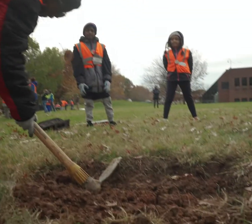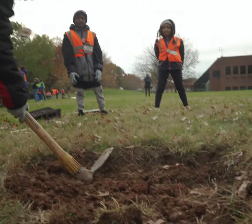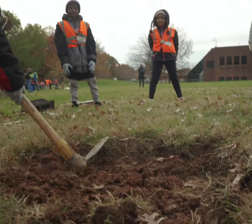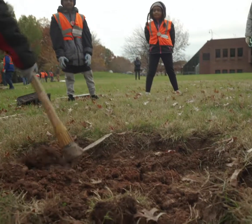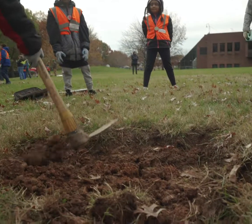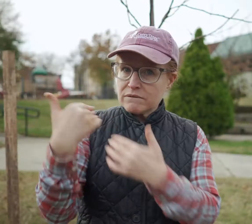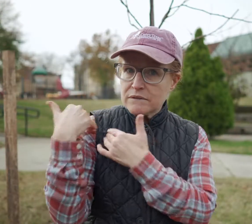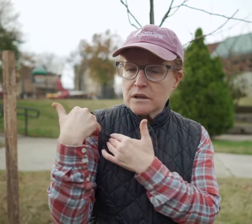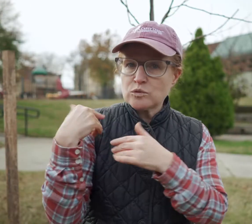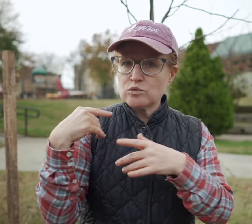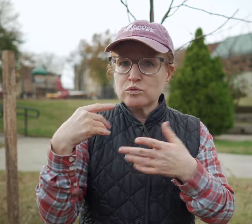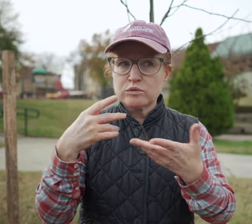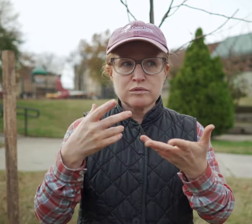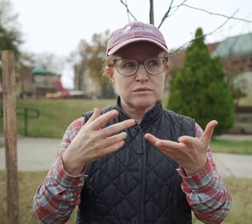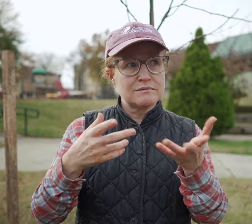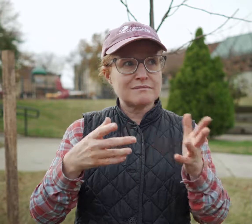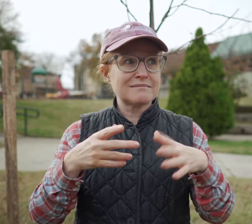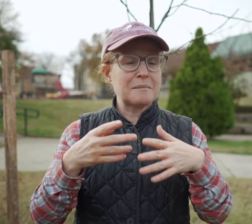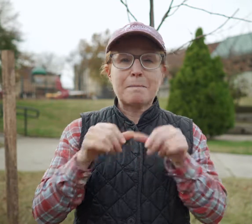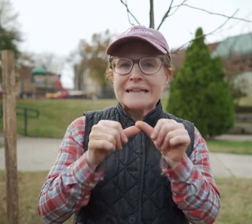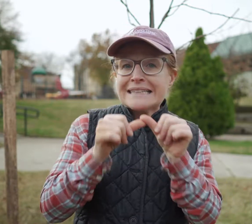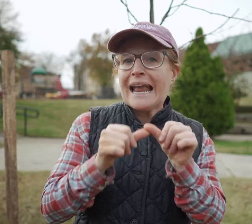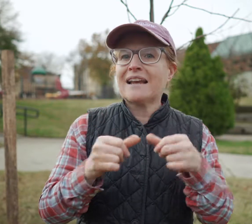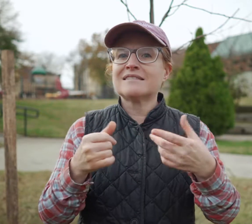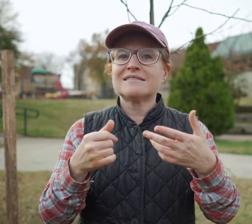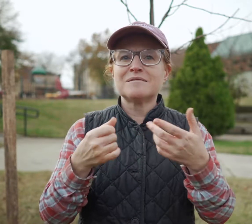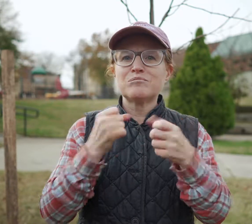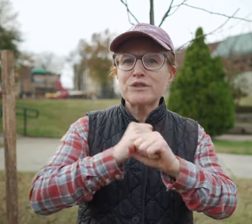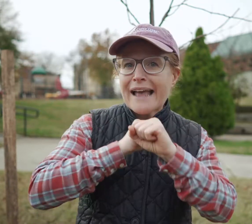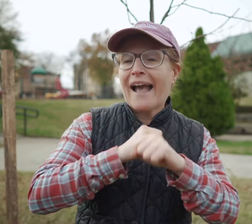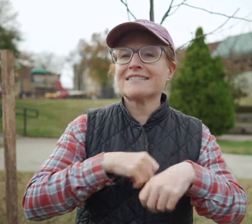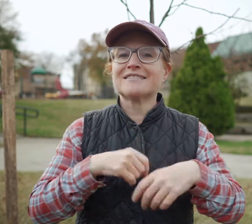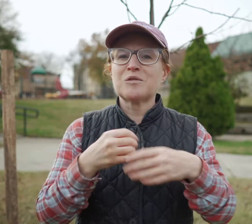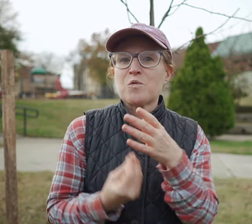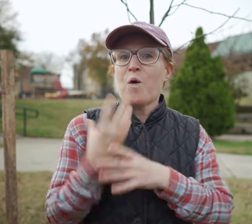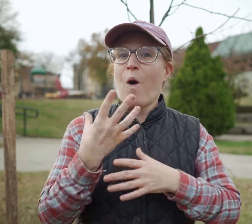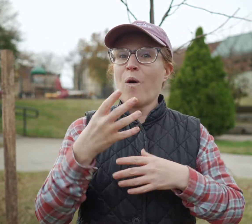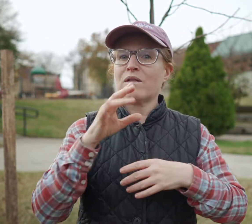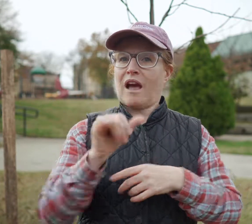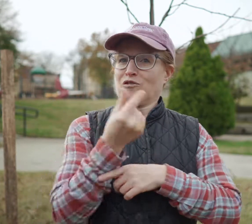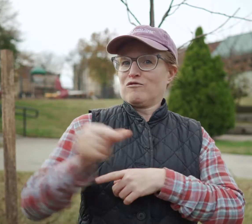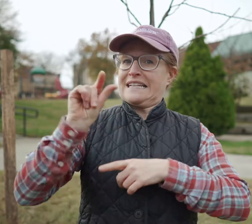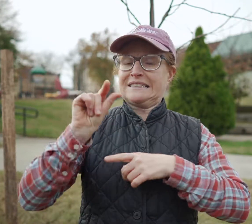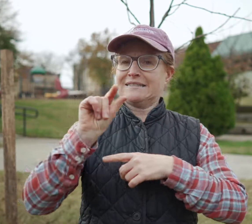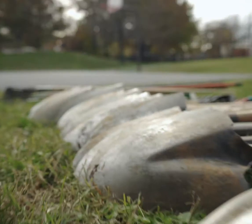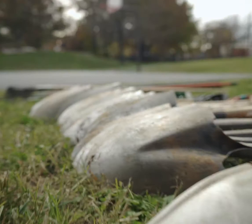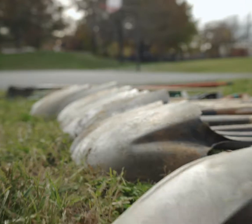and so I feel like we have a responsibility to maintain and protect and grow the green spaces